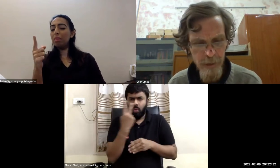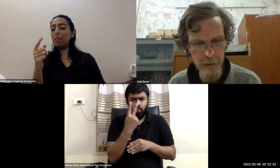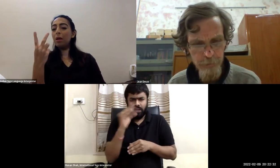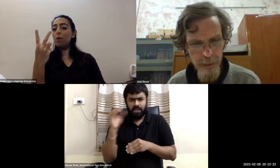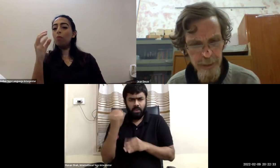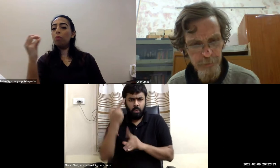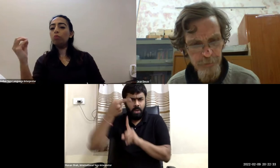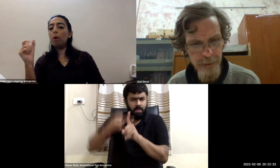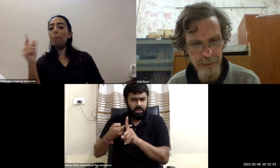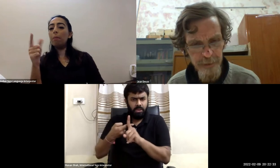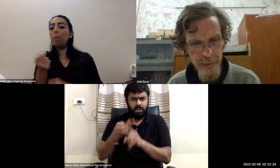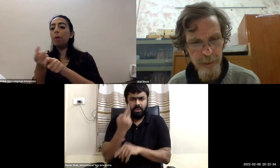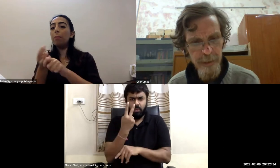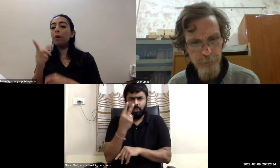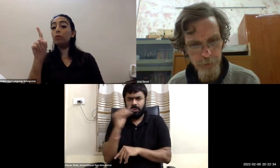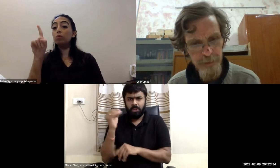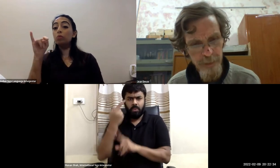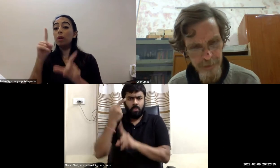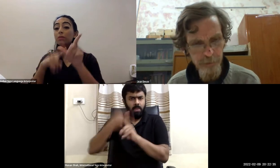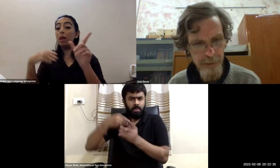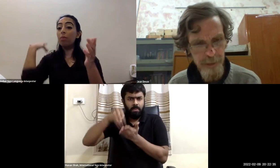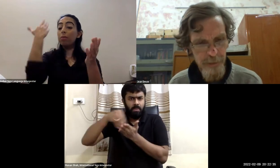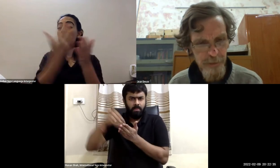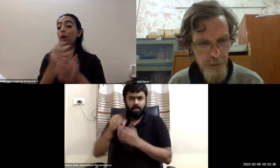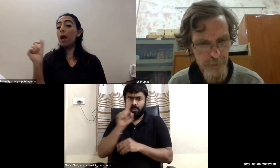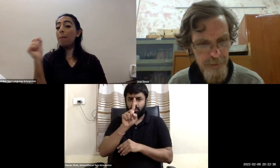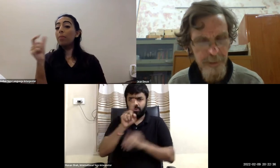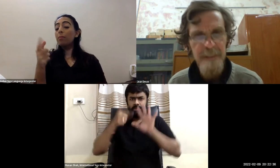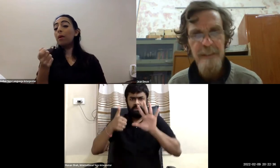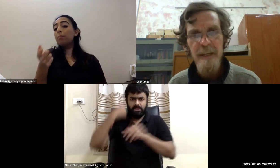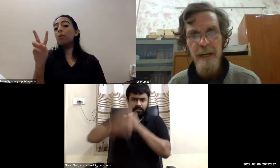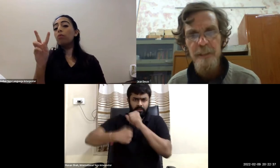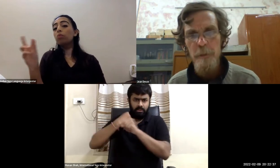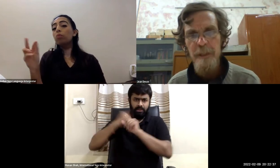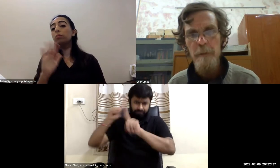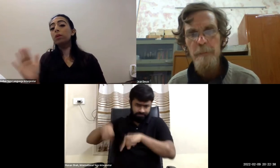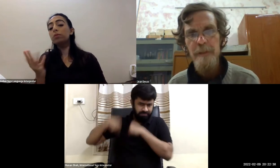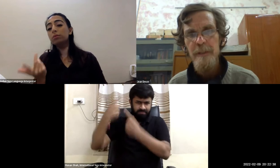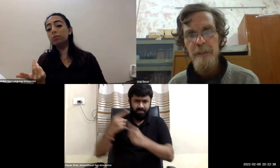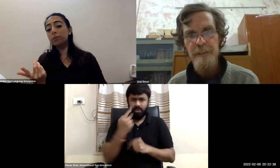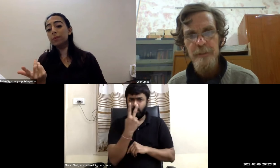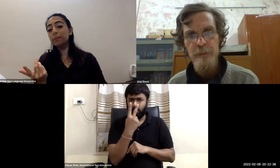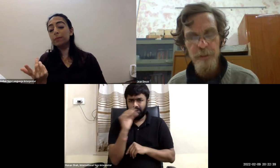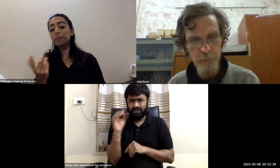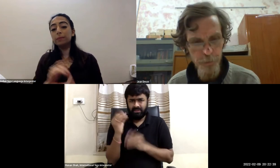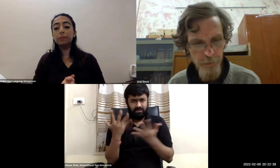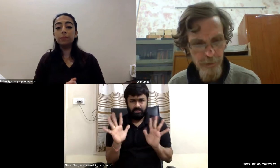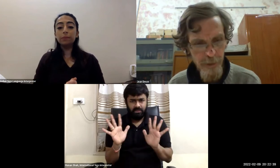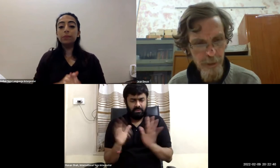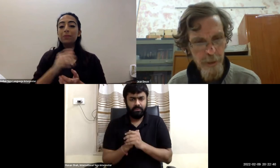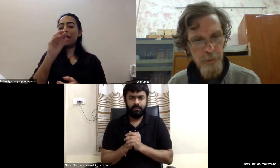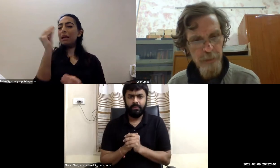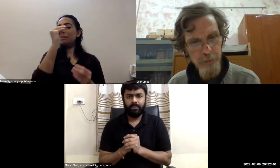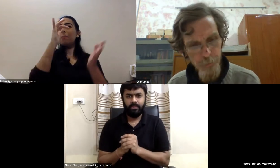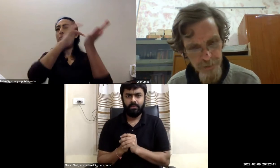the level for the last 15 years now of coming up the central contribution